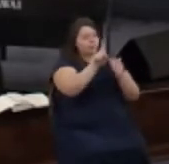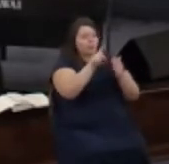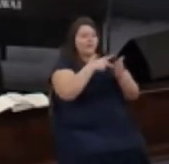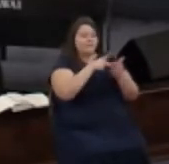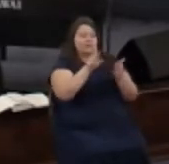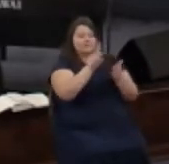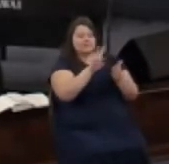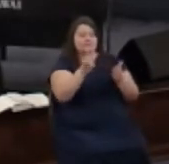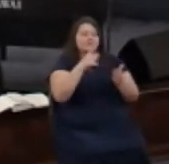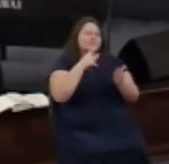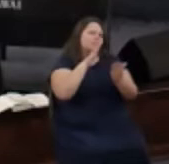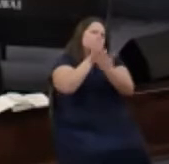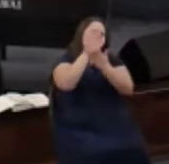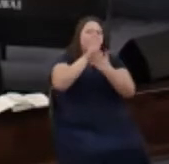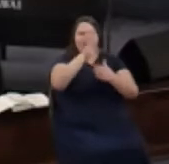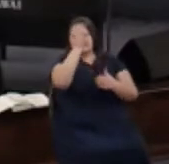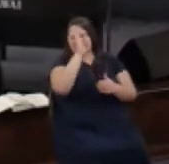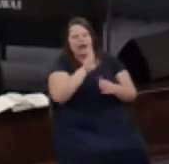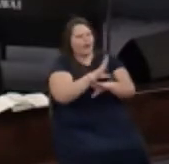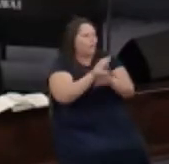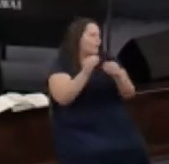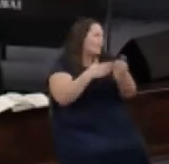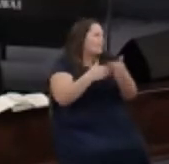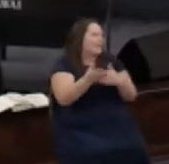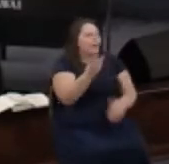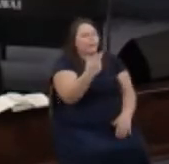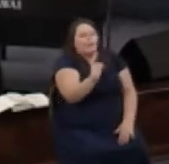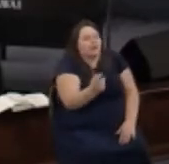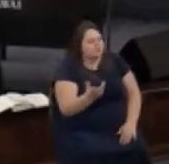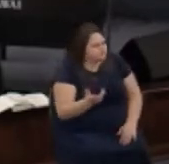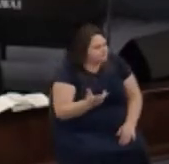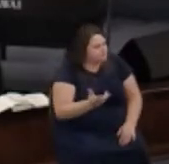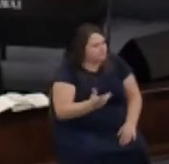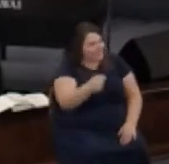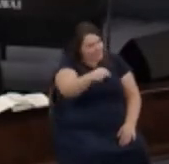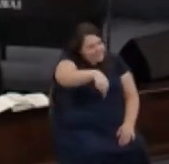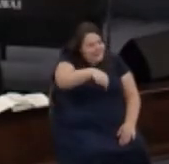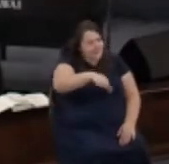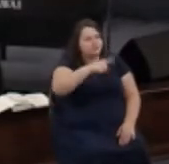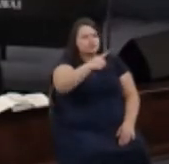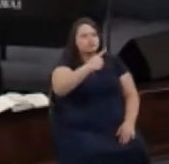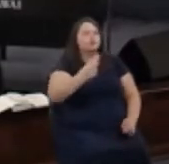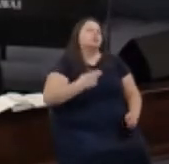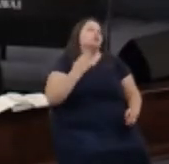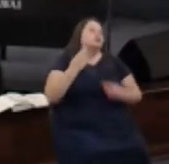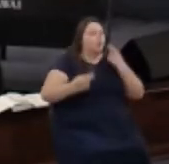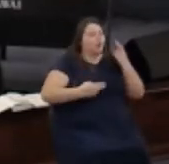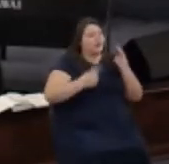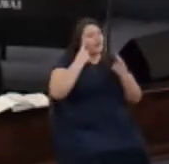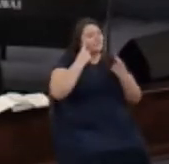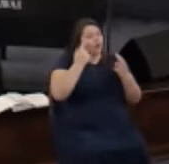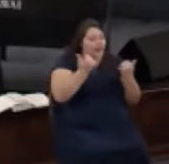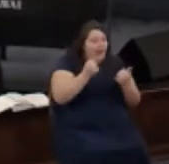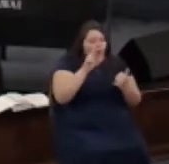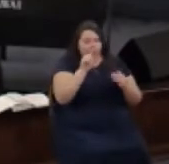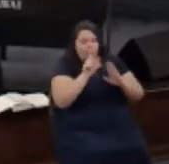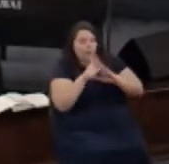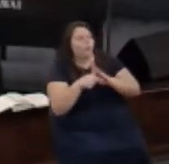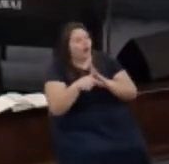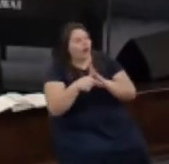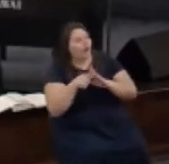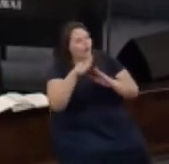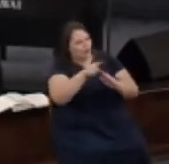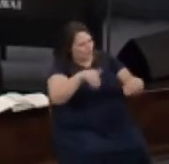about praising God no matter what in this you rejoice though now for a little while if necessary you've been